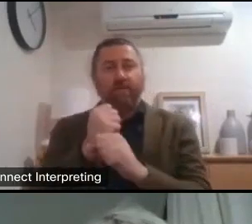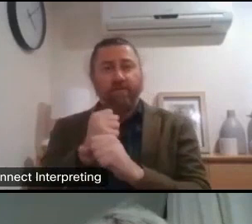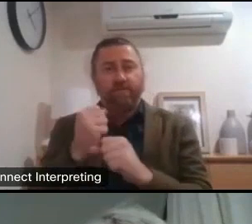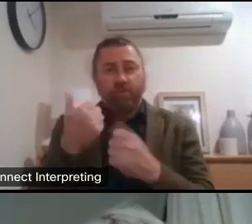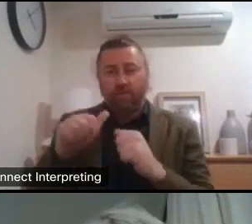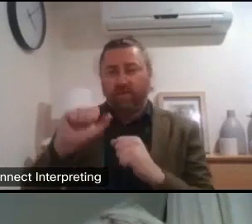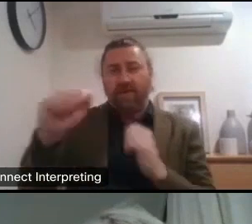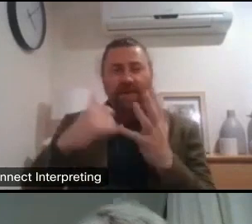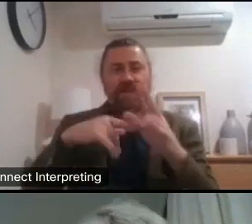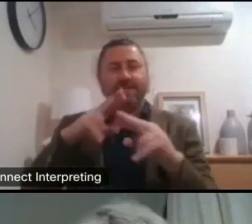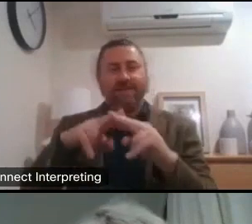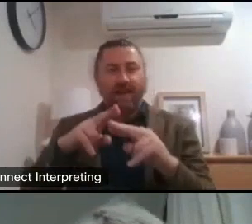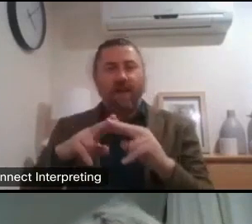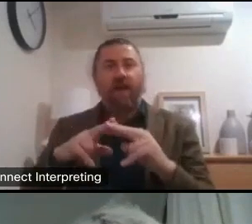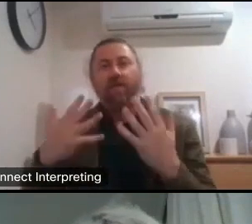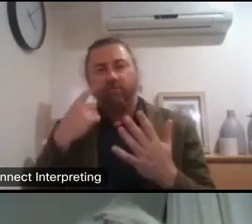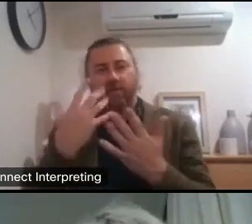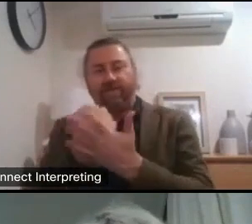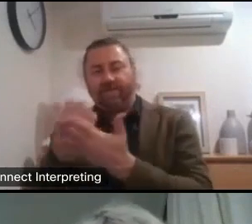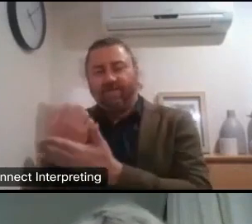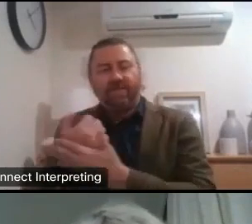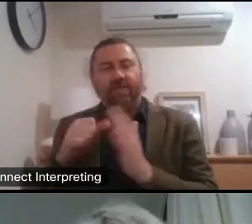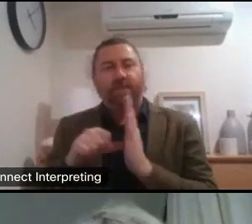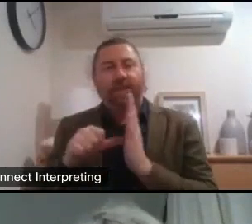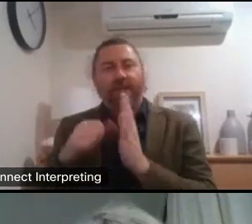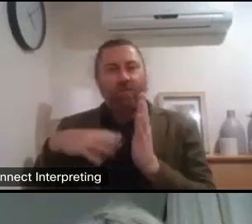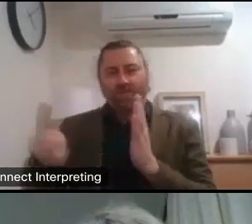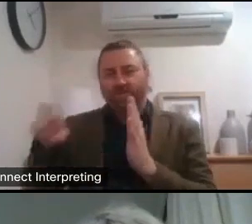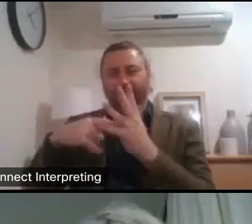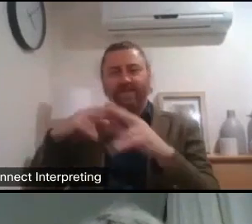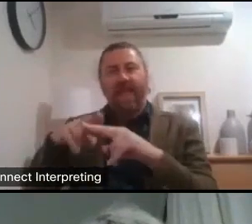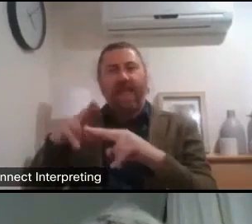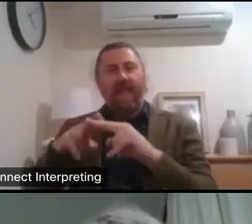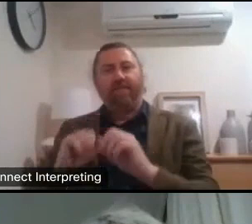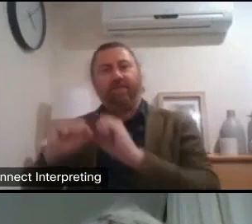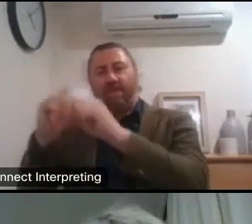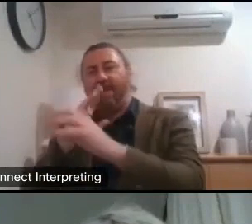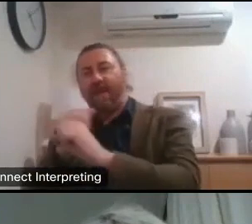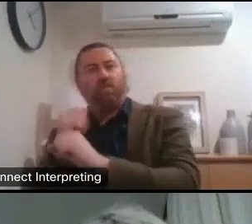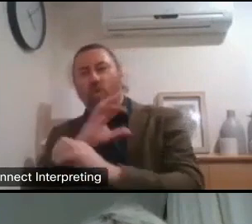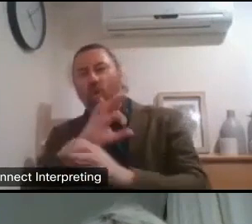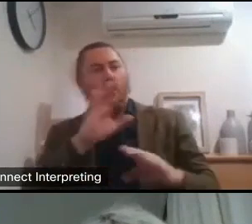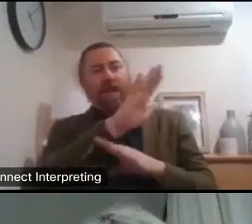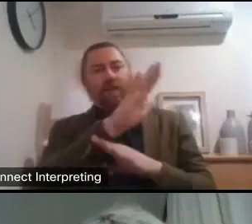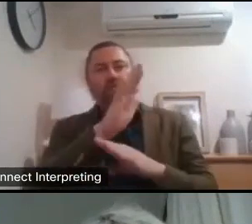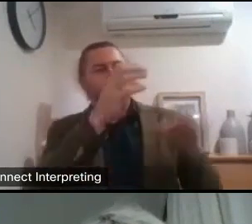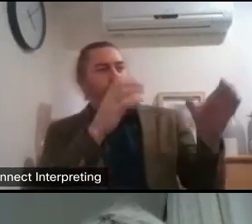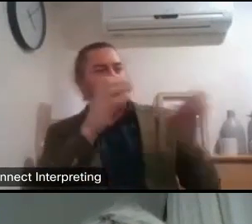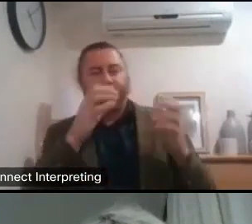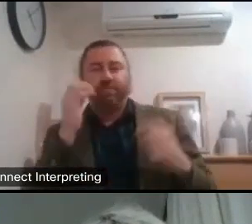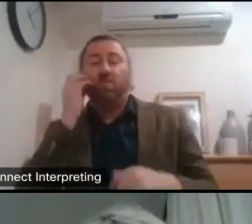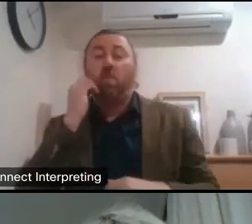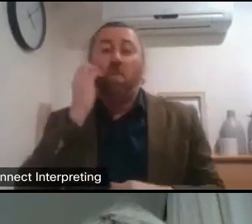cut costs or cost savings um so that one's for you minister all right thanks gene